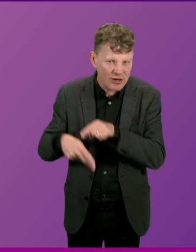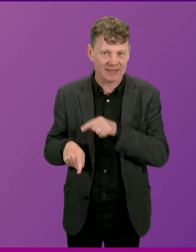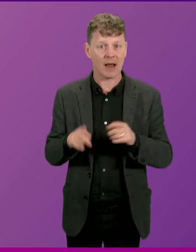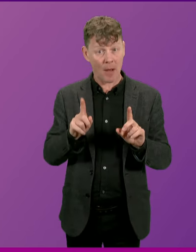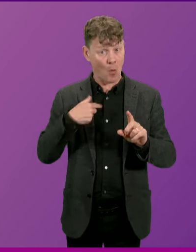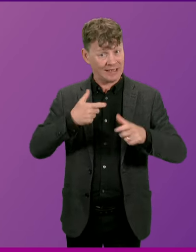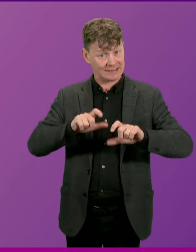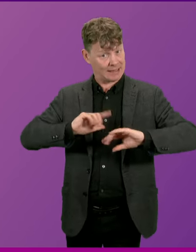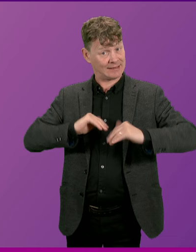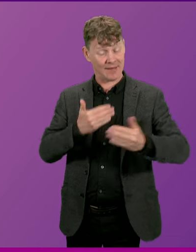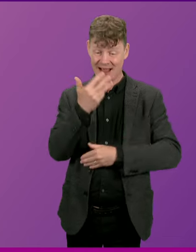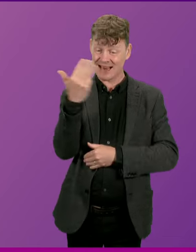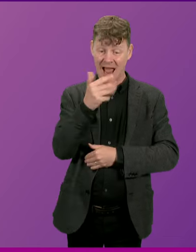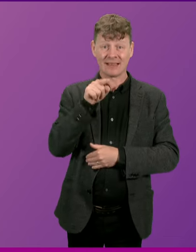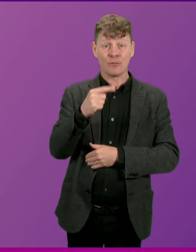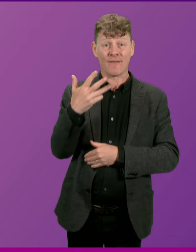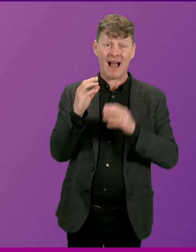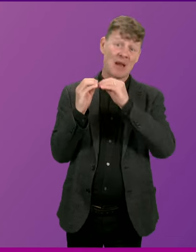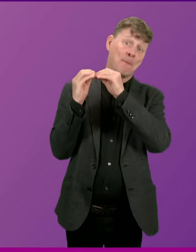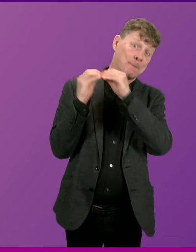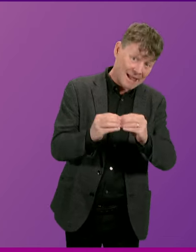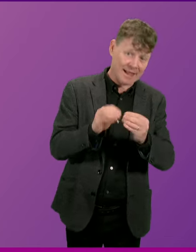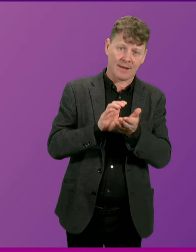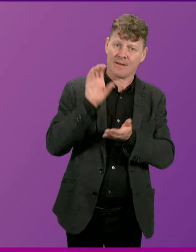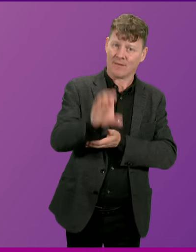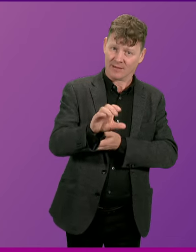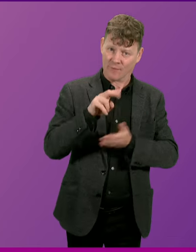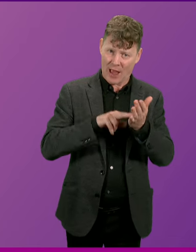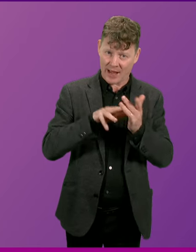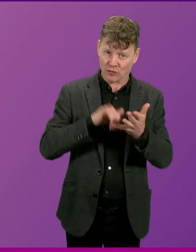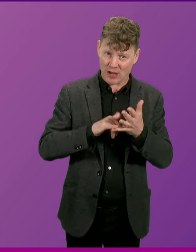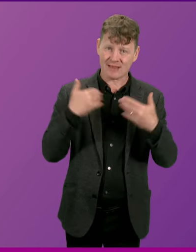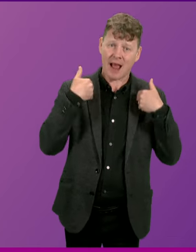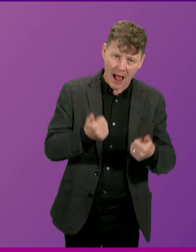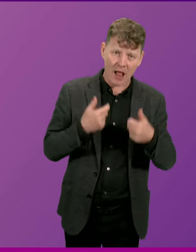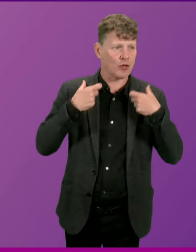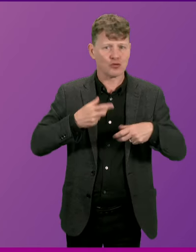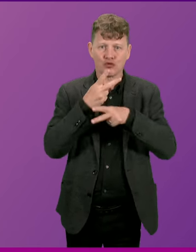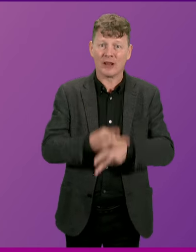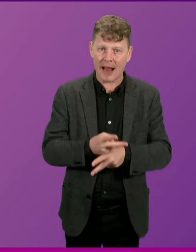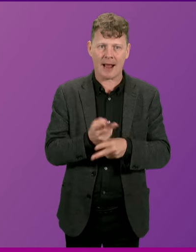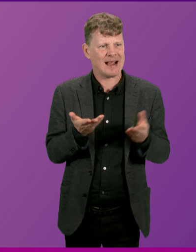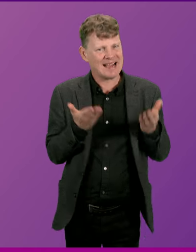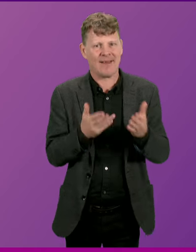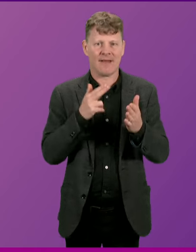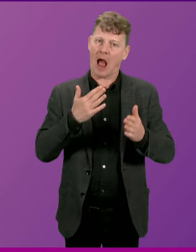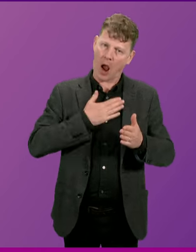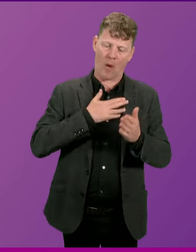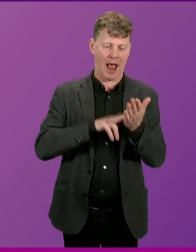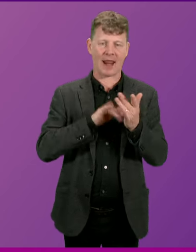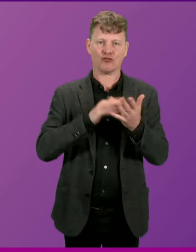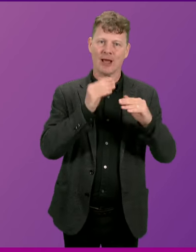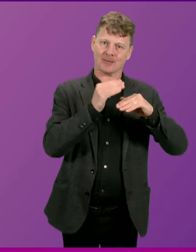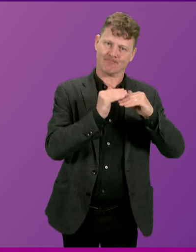over £19.5 billion of funding for the NHS, health and social care, to give our NHS a real terms uplift